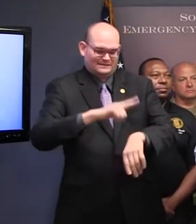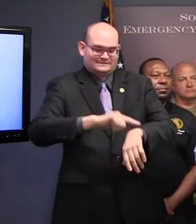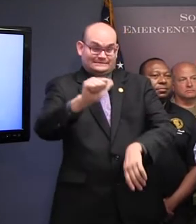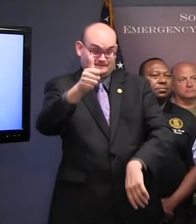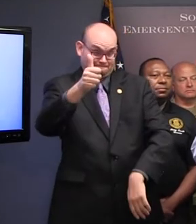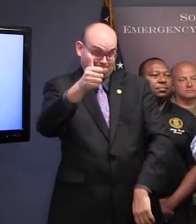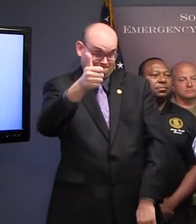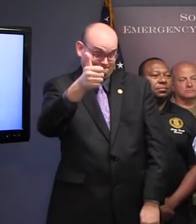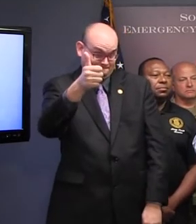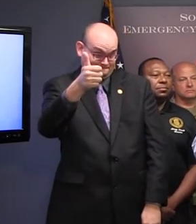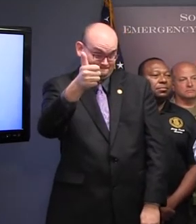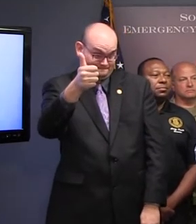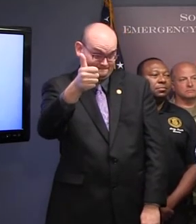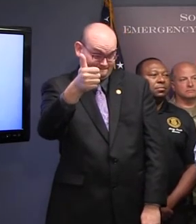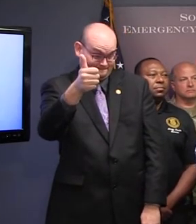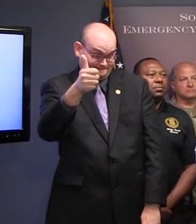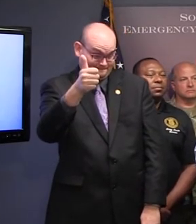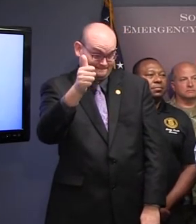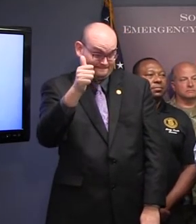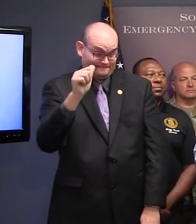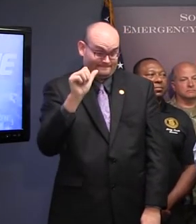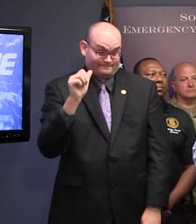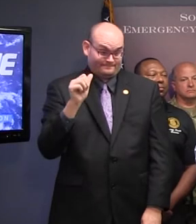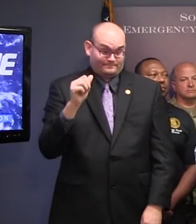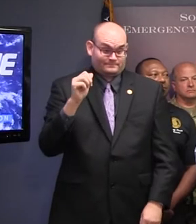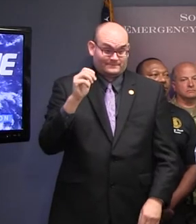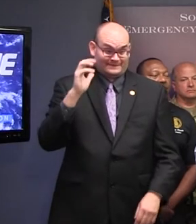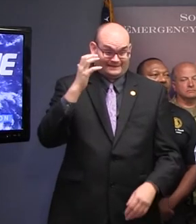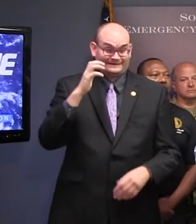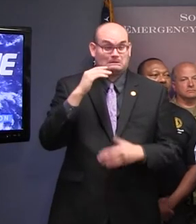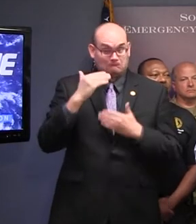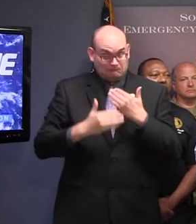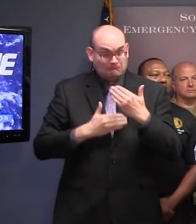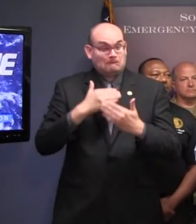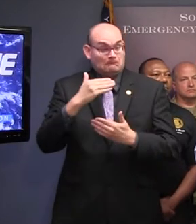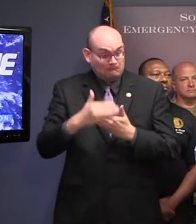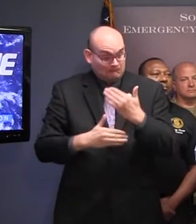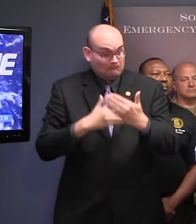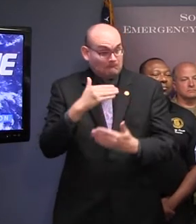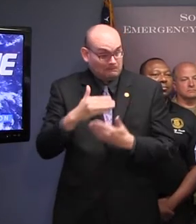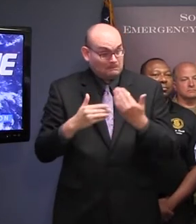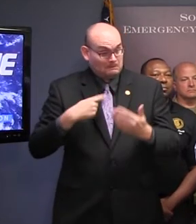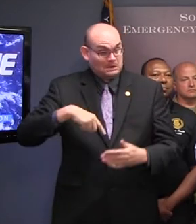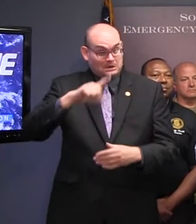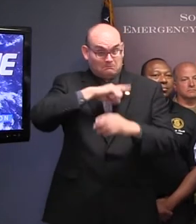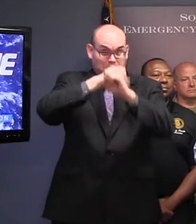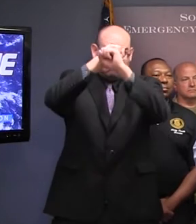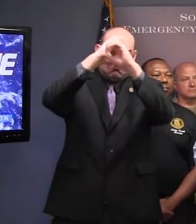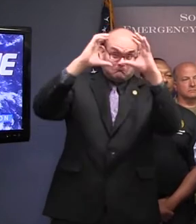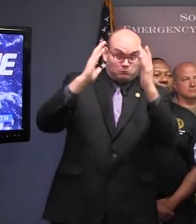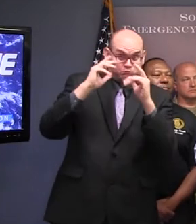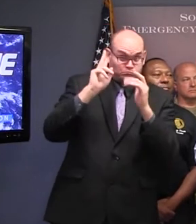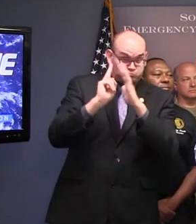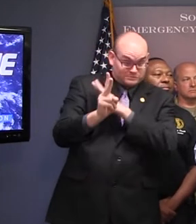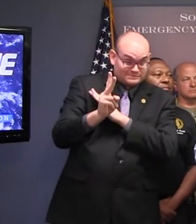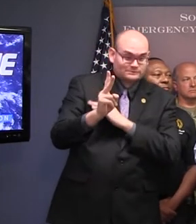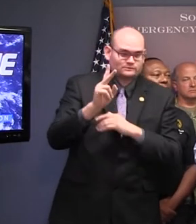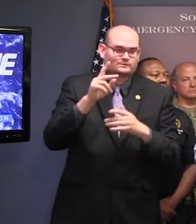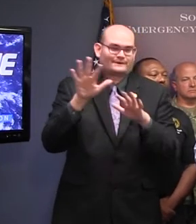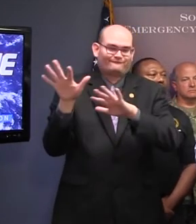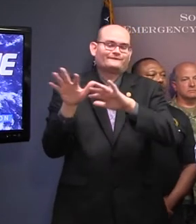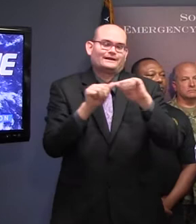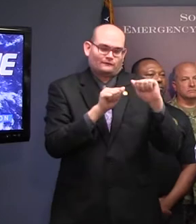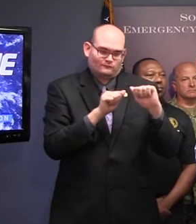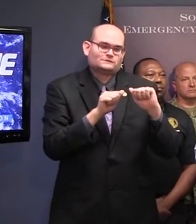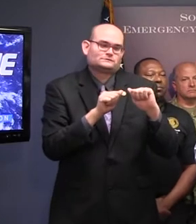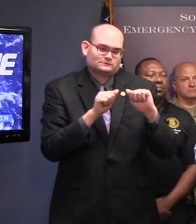time that if things are going as they're going now without much change, that that will be the time that the evacuation order, which I